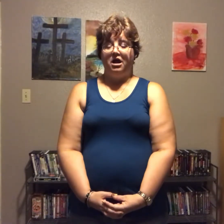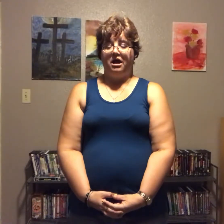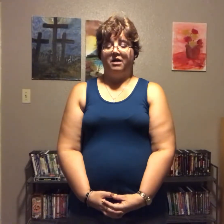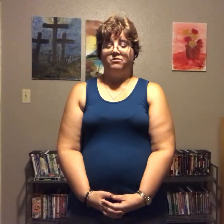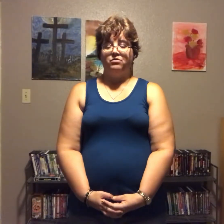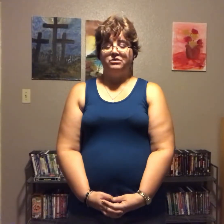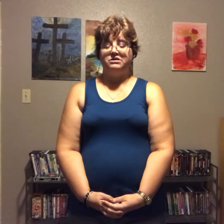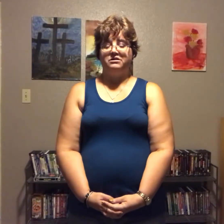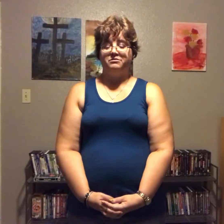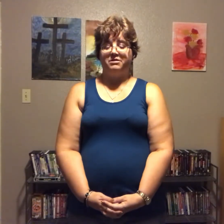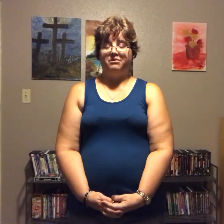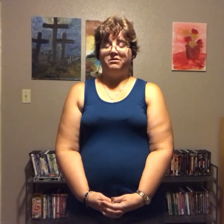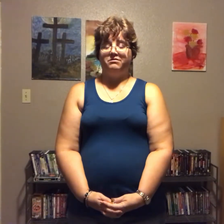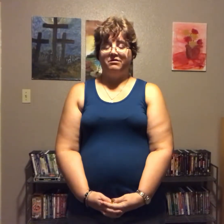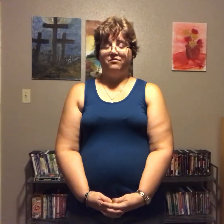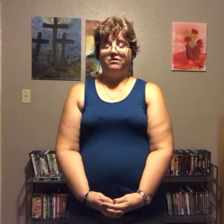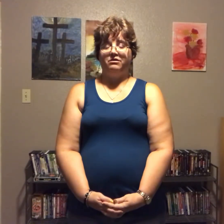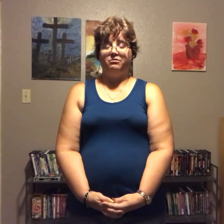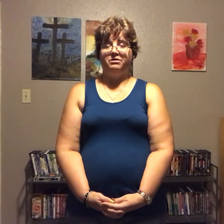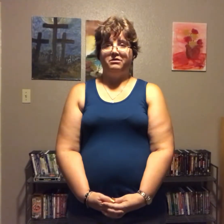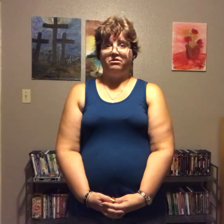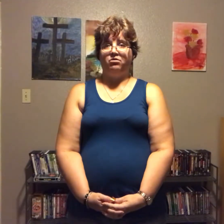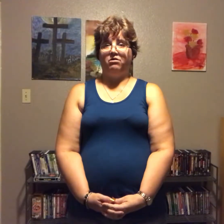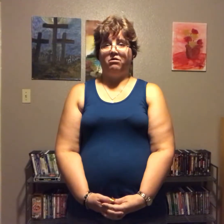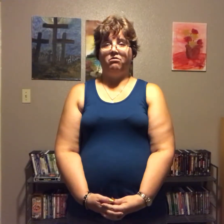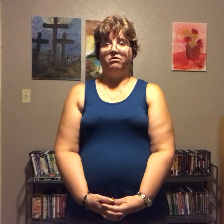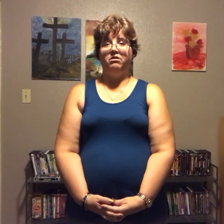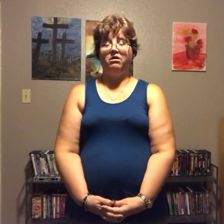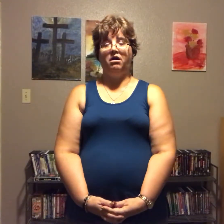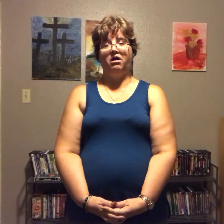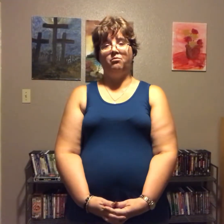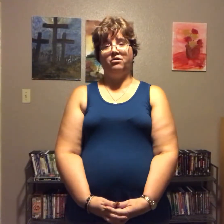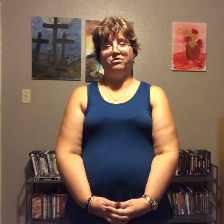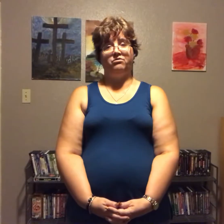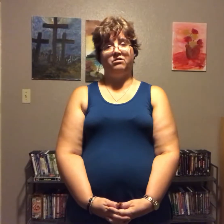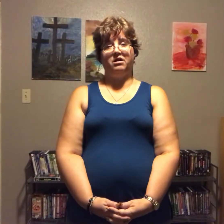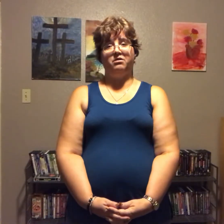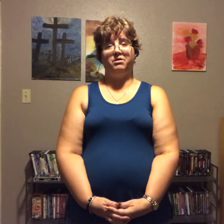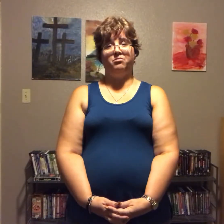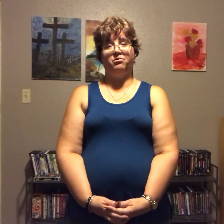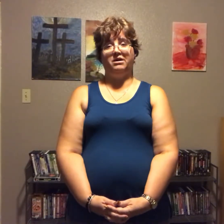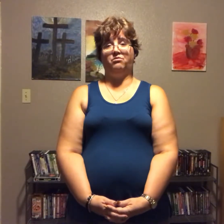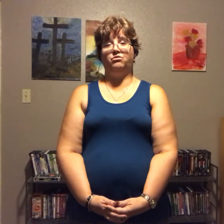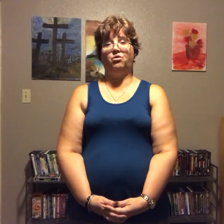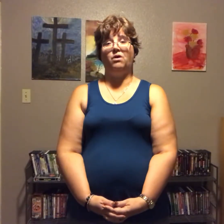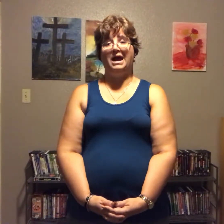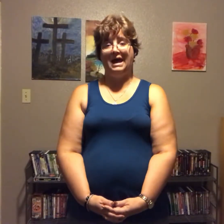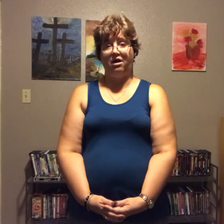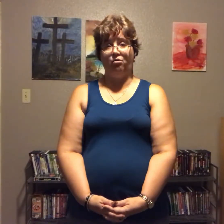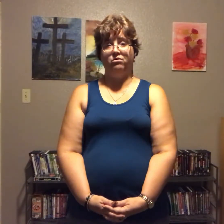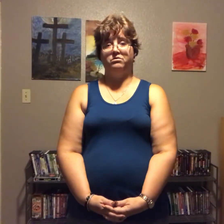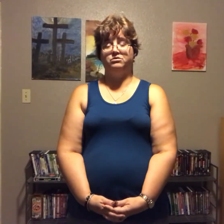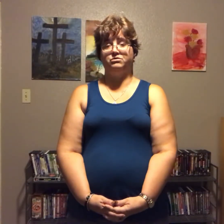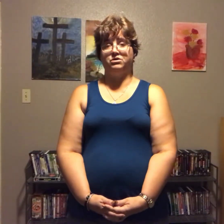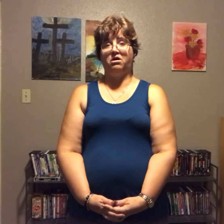I'm going to explain myself a little bit to you all I'm one of those kind of people I don't know how to talk